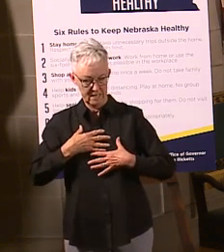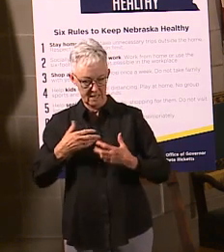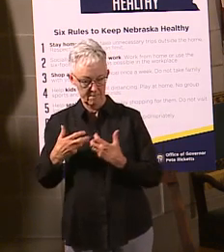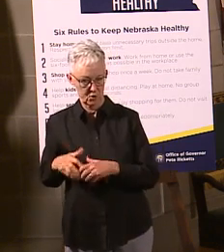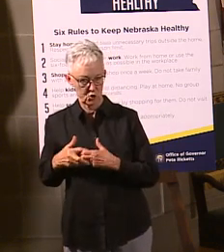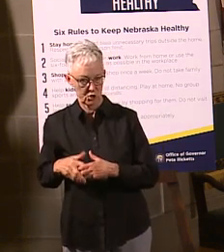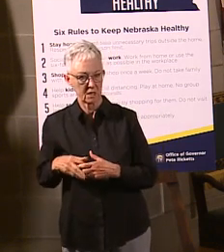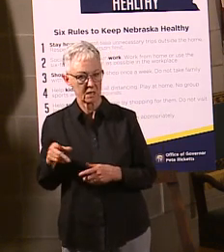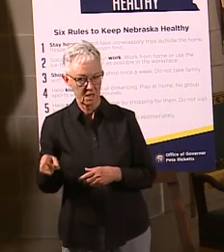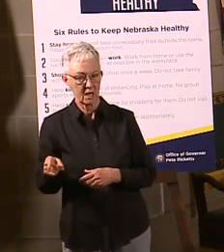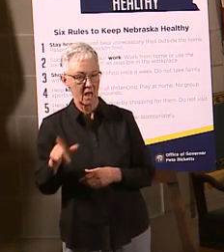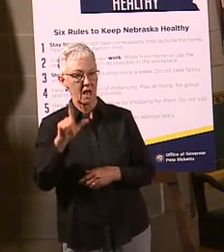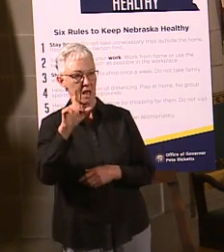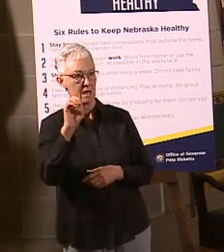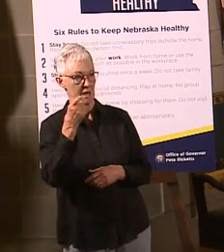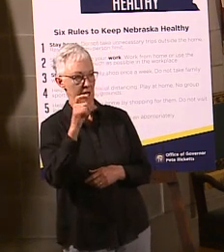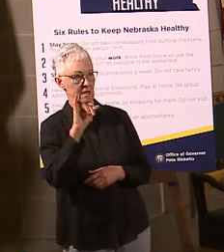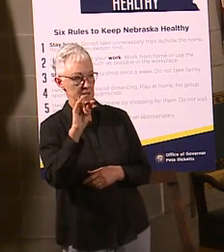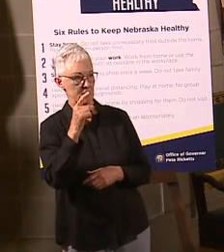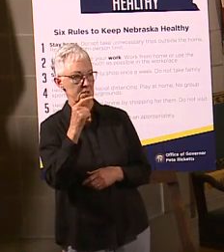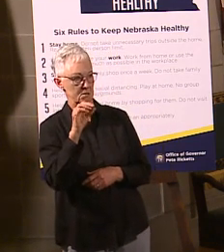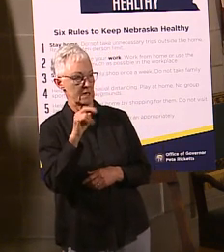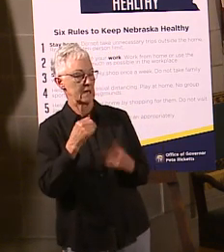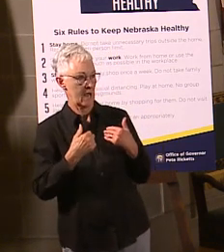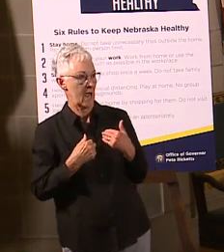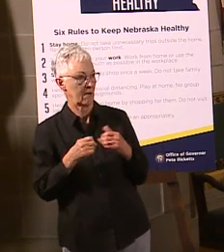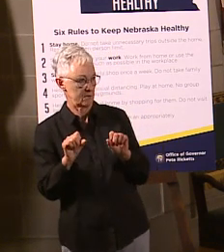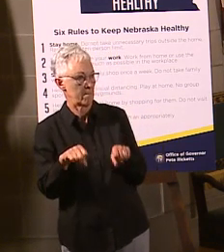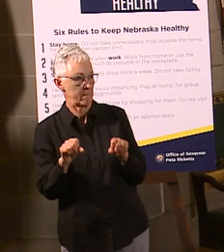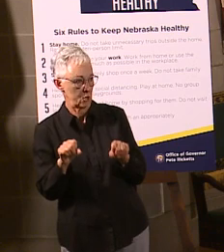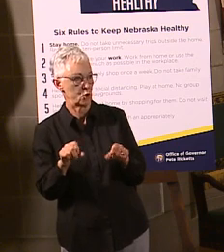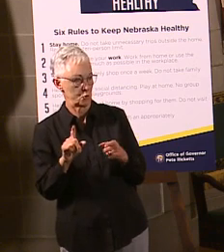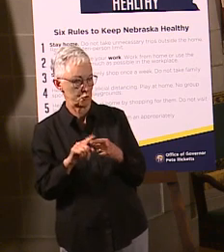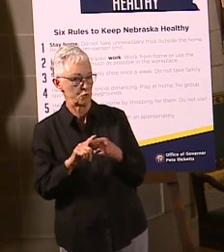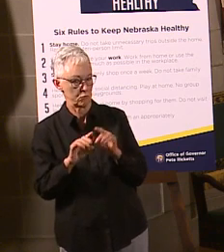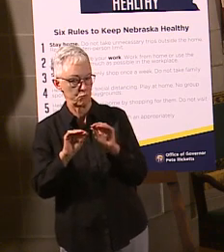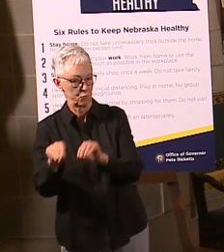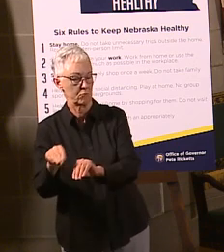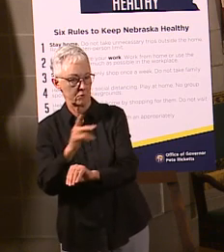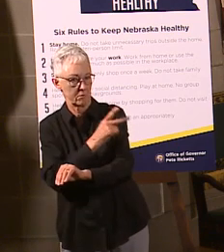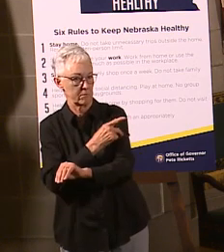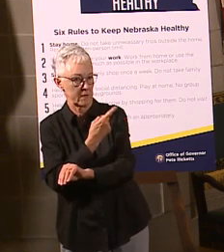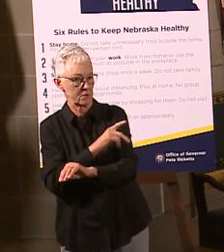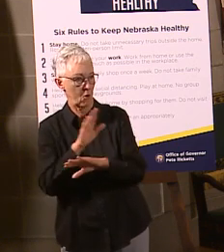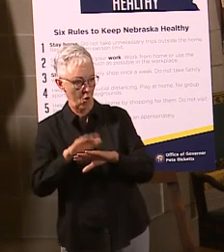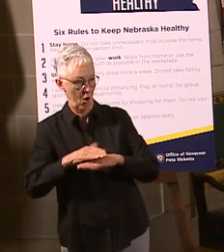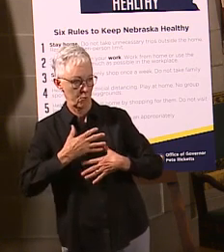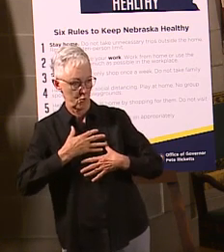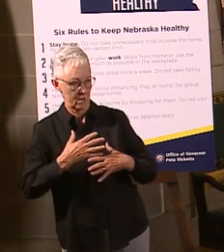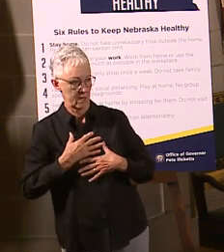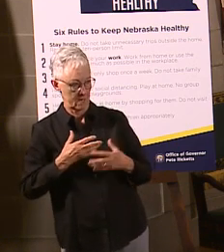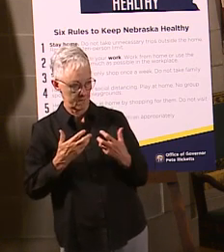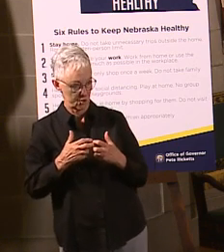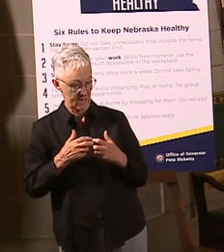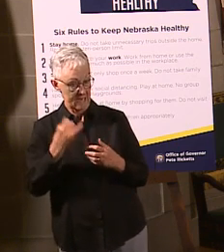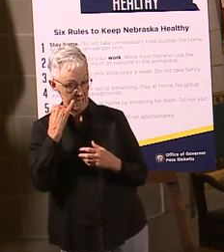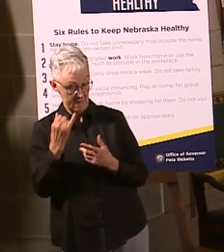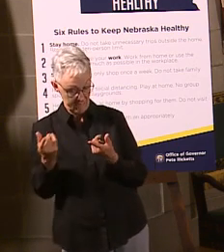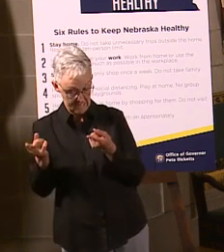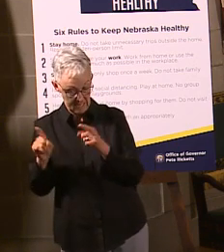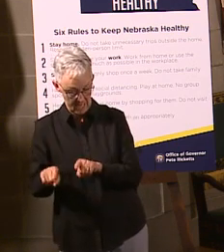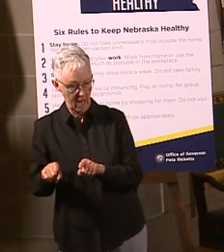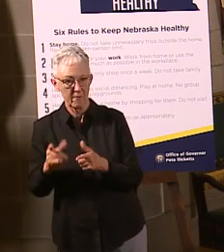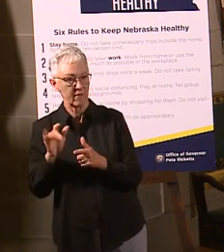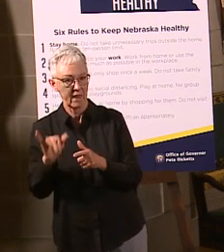does have the capacity to intubate and put a patient on a ventilator for short-term. But when that would happen in Lexington, we would